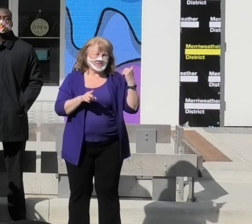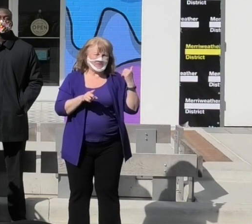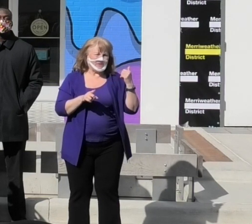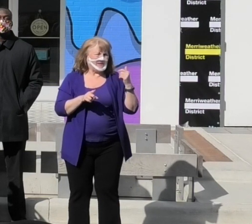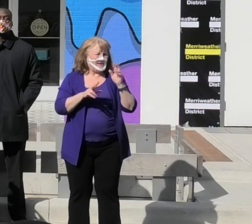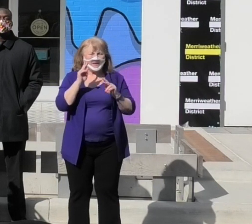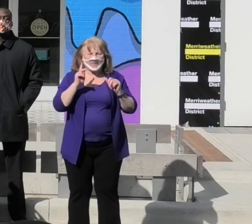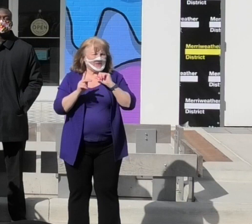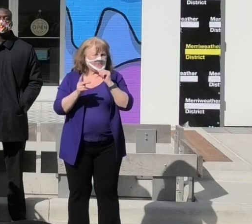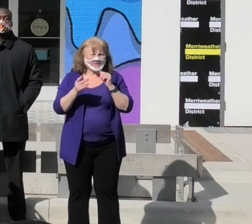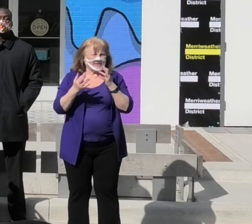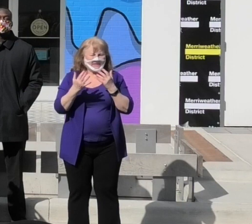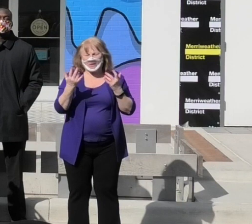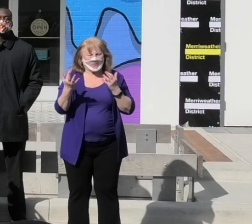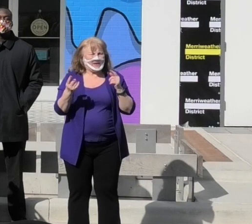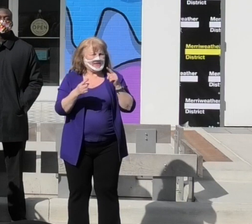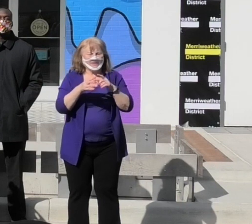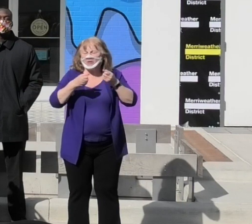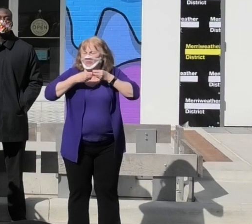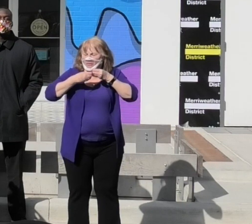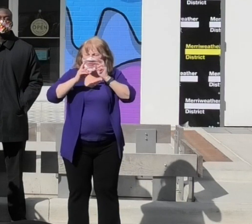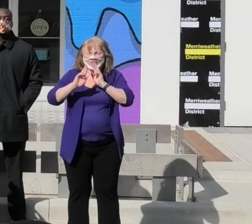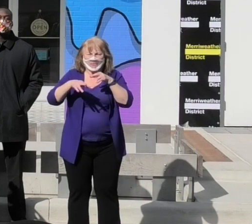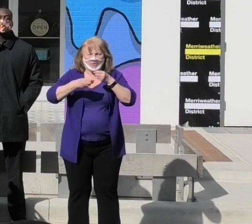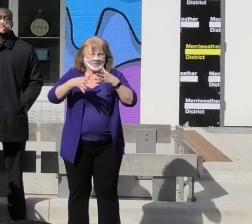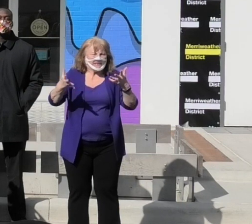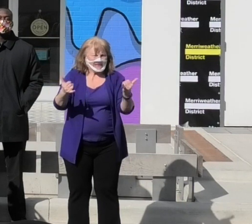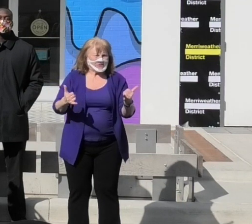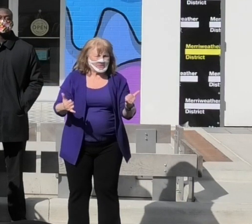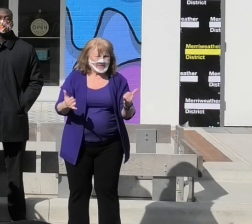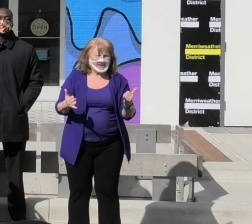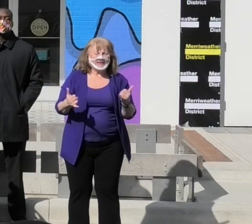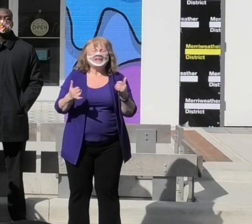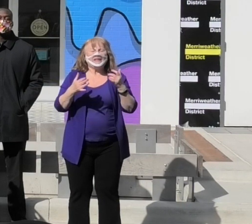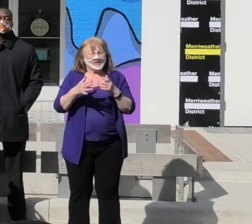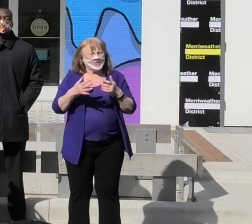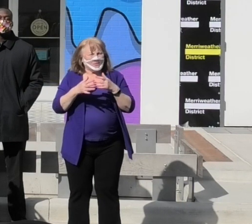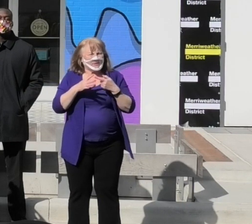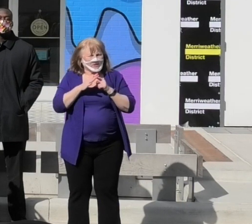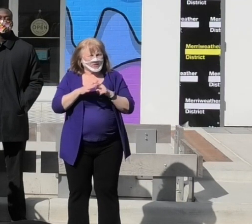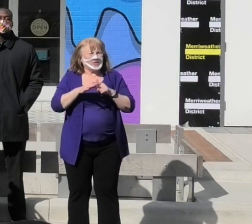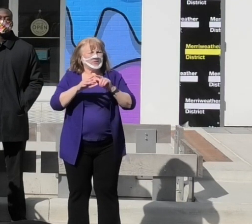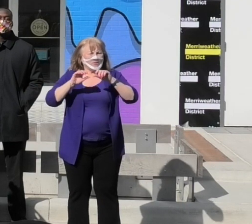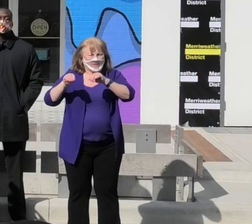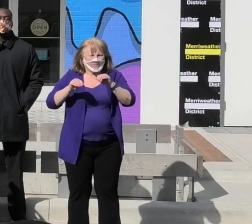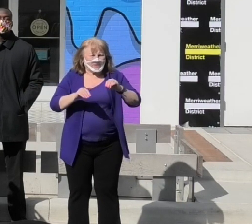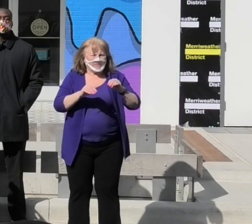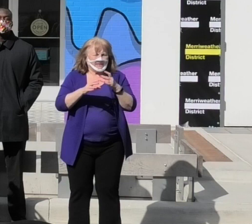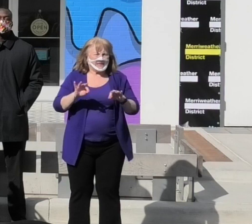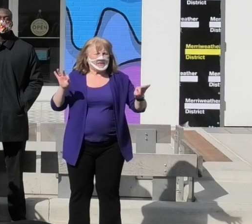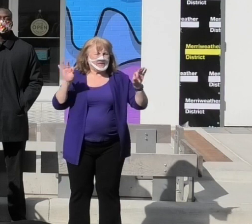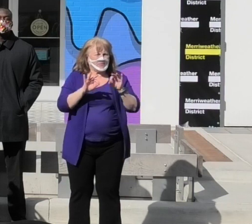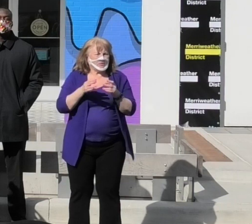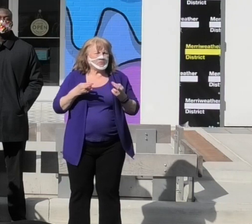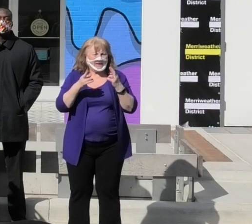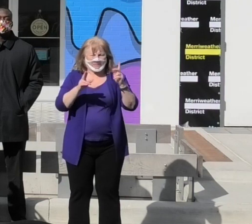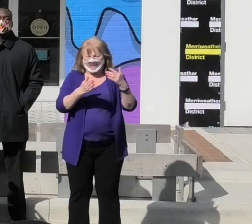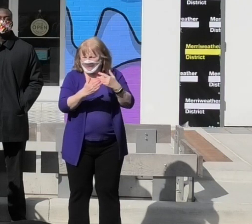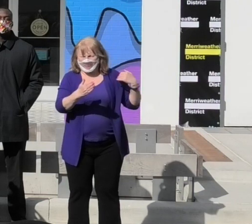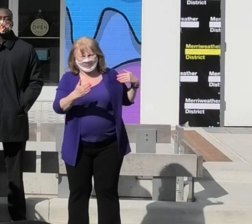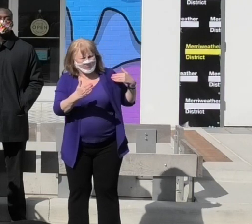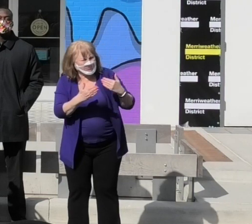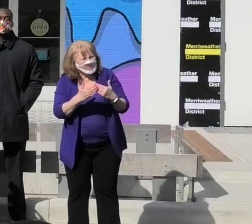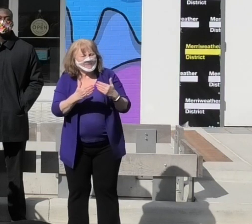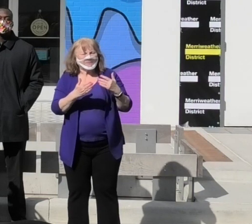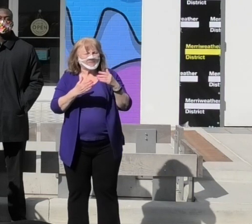did not wait until the release of the report today to begin implementing key recommendations around public health response. The Communications Steering Committee